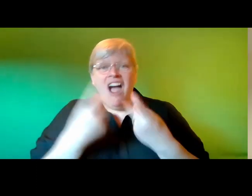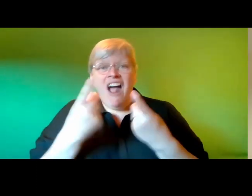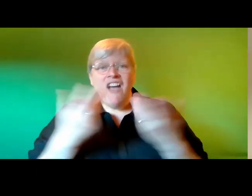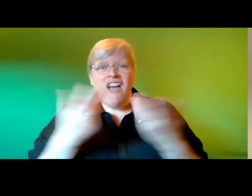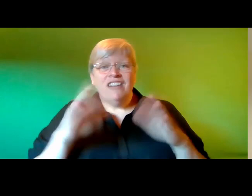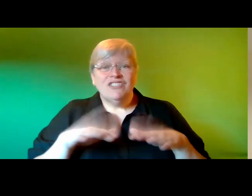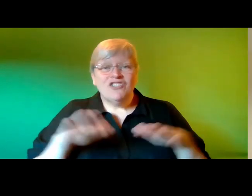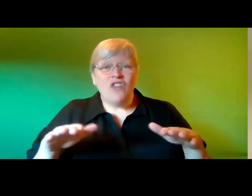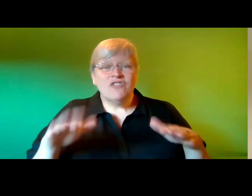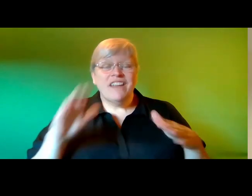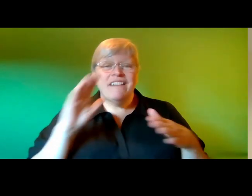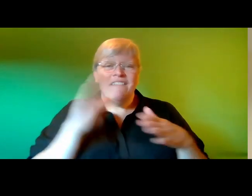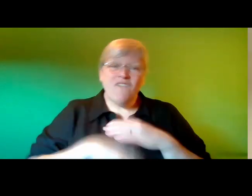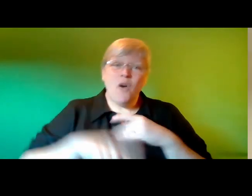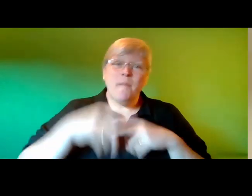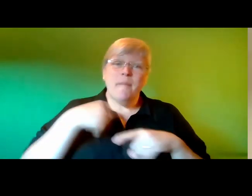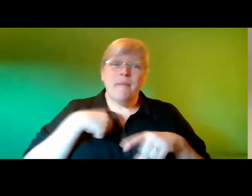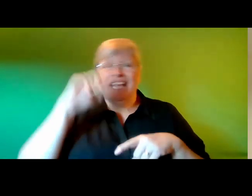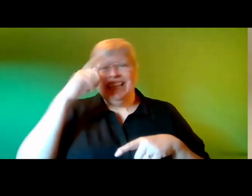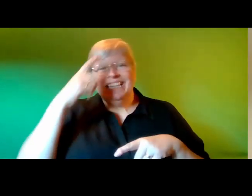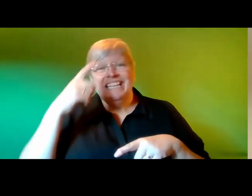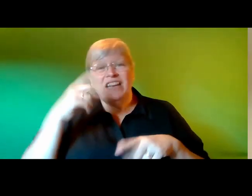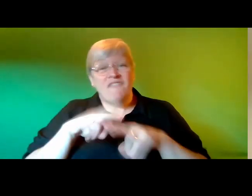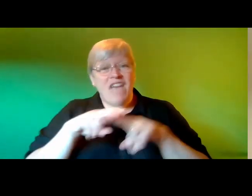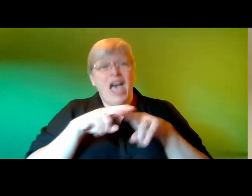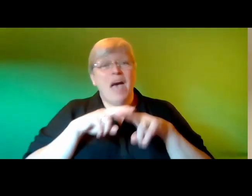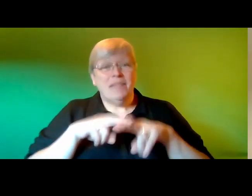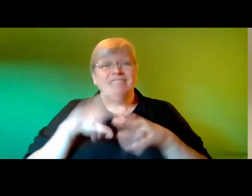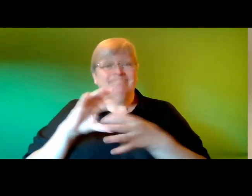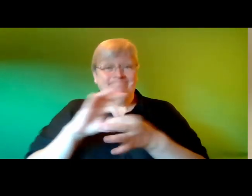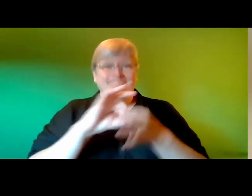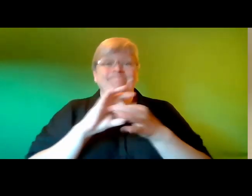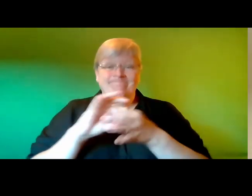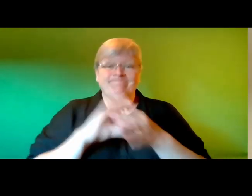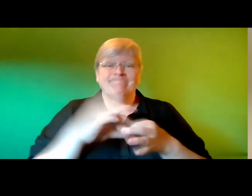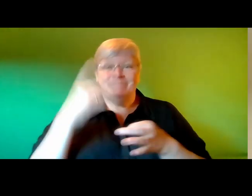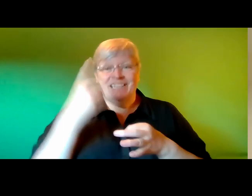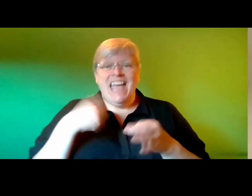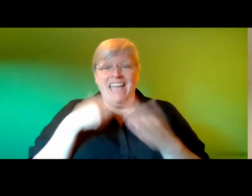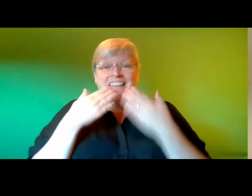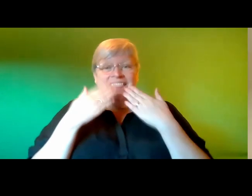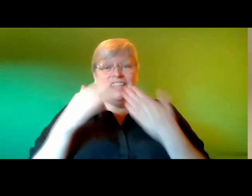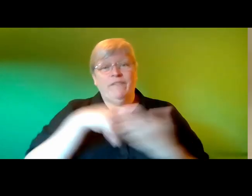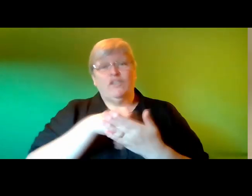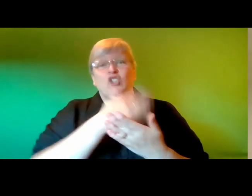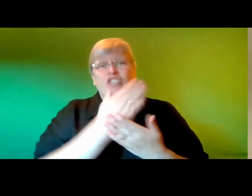british citizens it's a story that we can all quite relate to um so thank you for sharing that it was really heartfelt